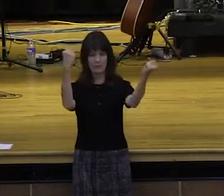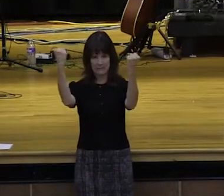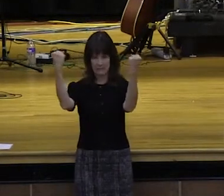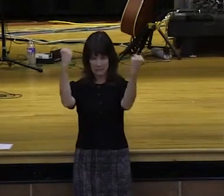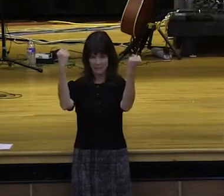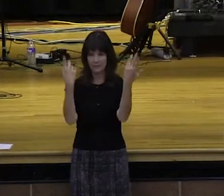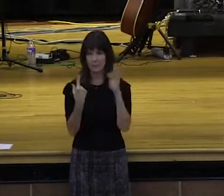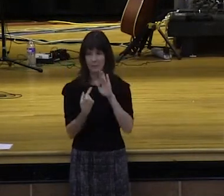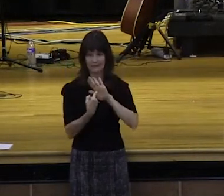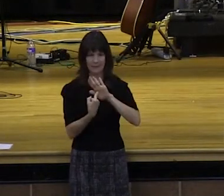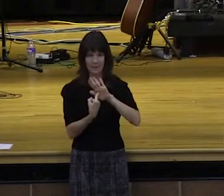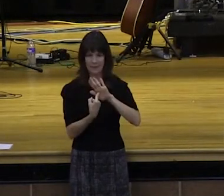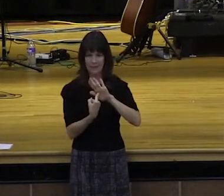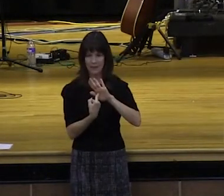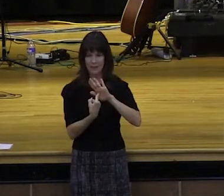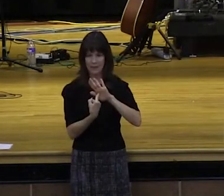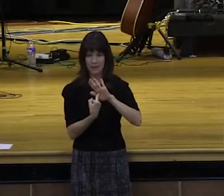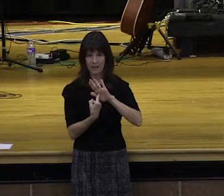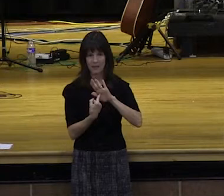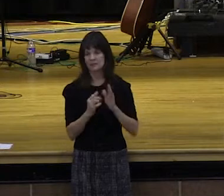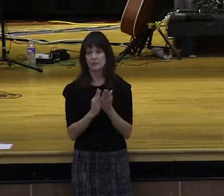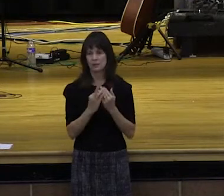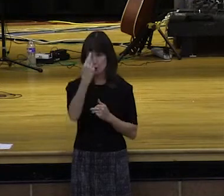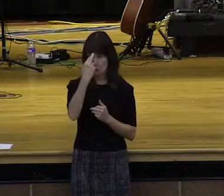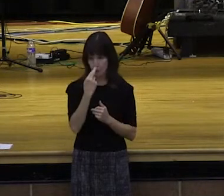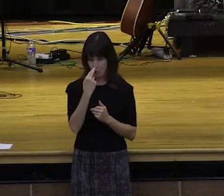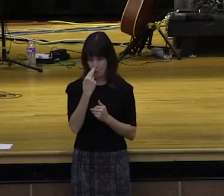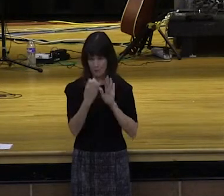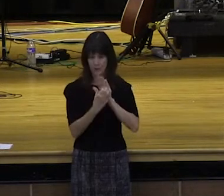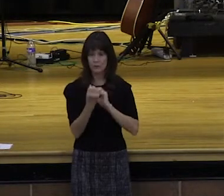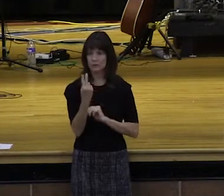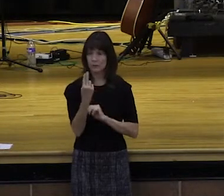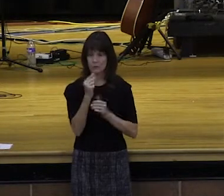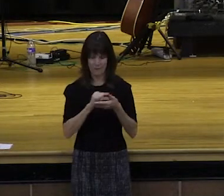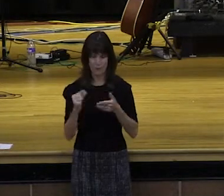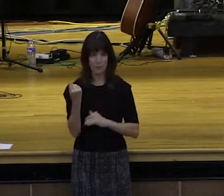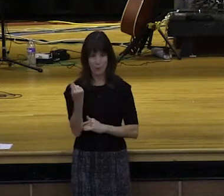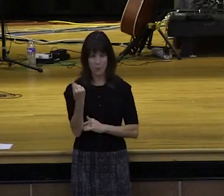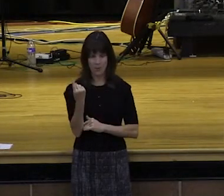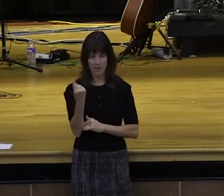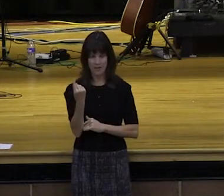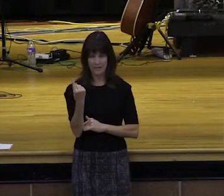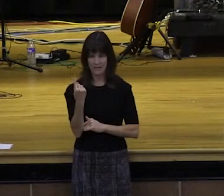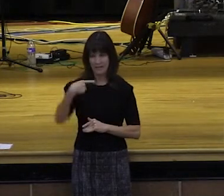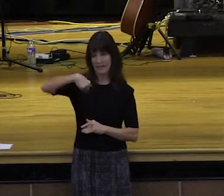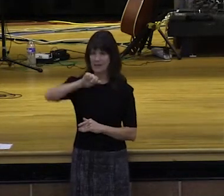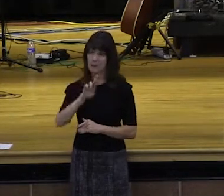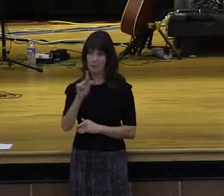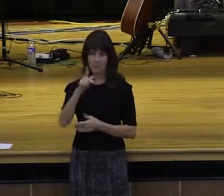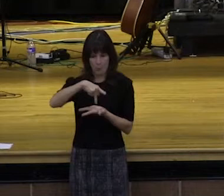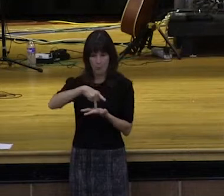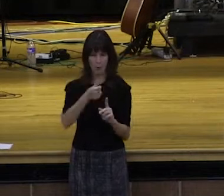example. In Romans 12, verse 1, Paul urges them to